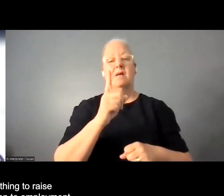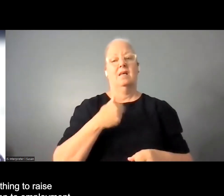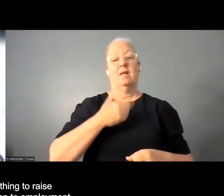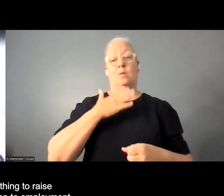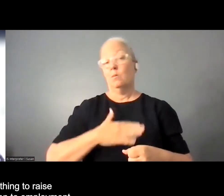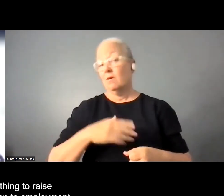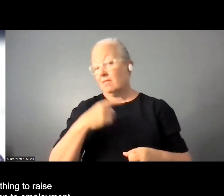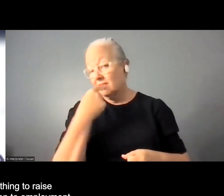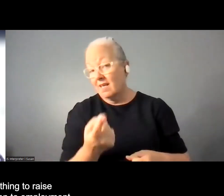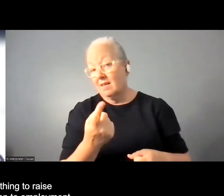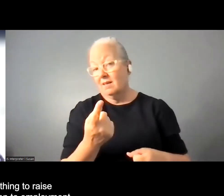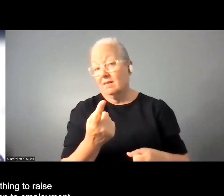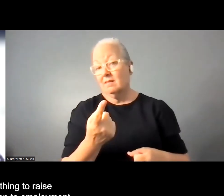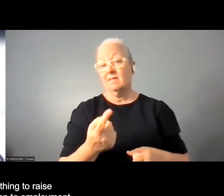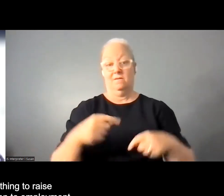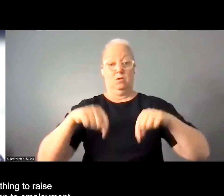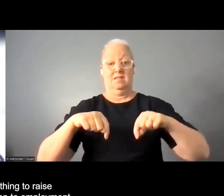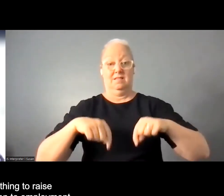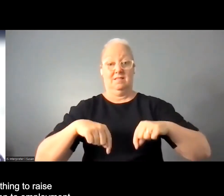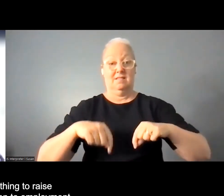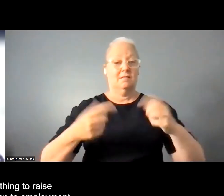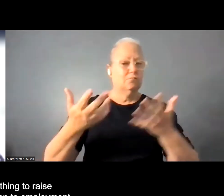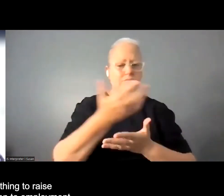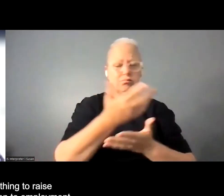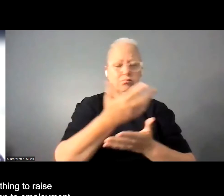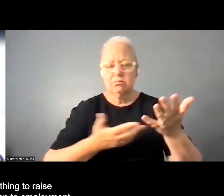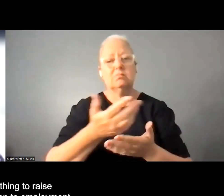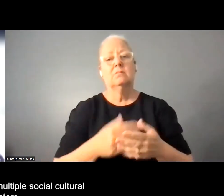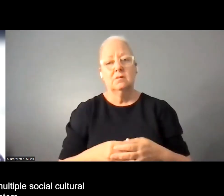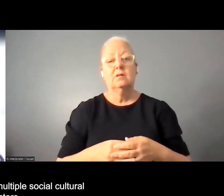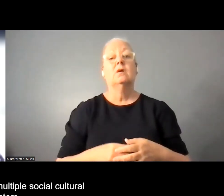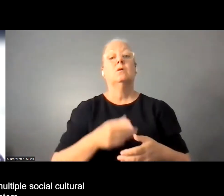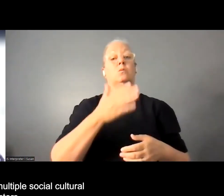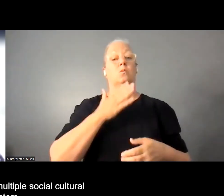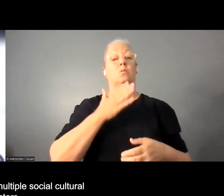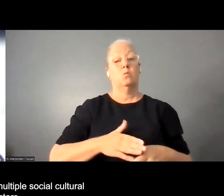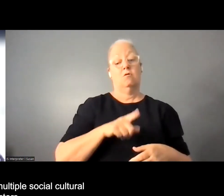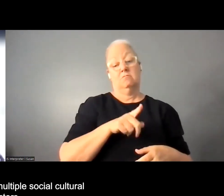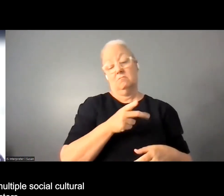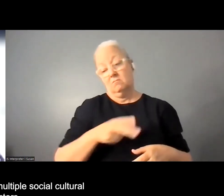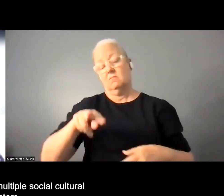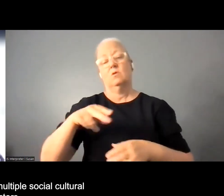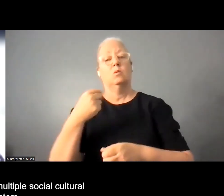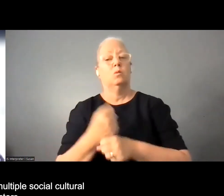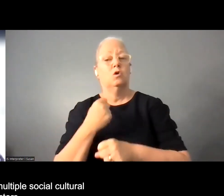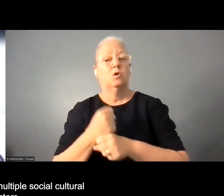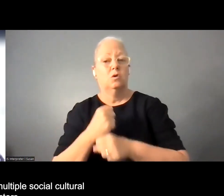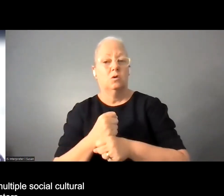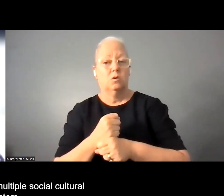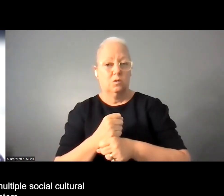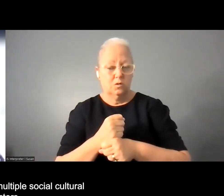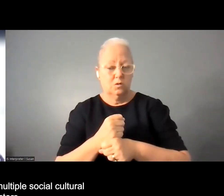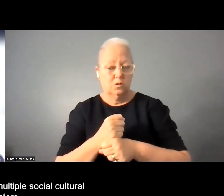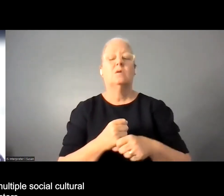in this particular forum is that actually transition to employment lies at the nexus of multiple social cultural